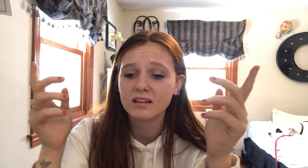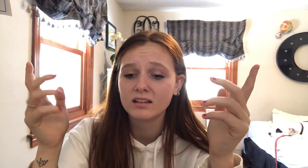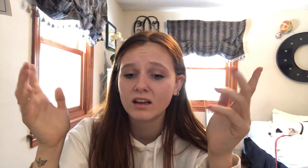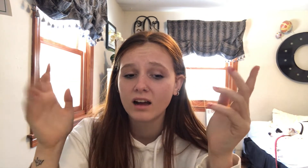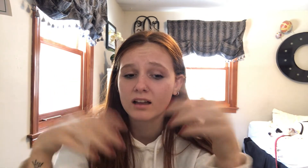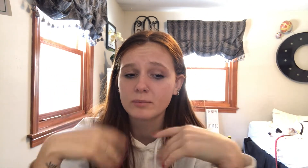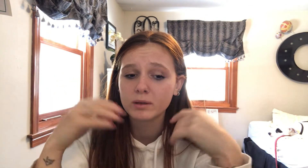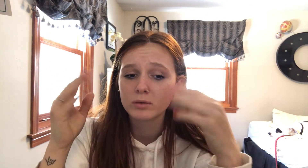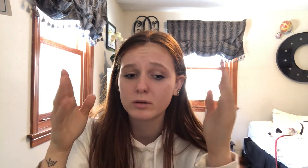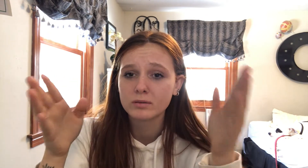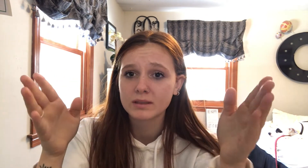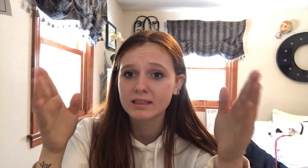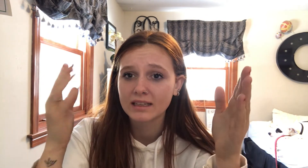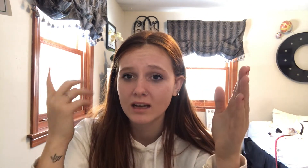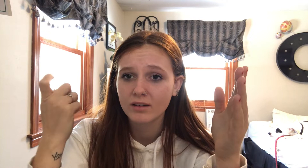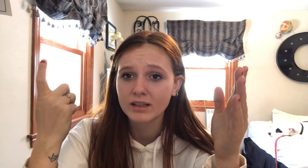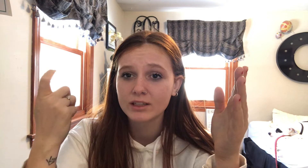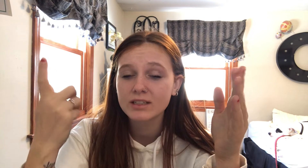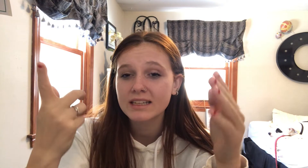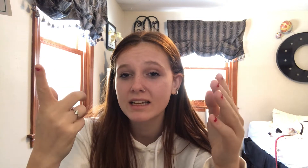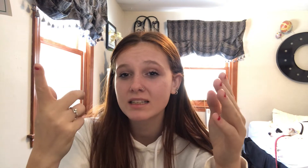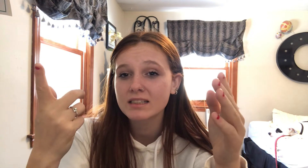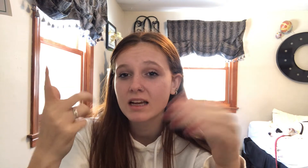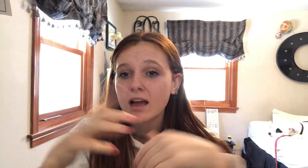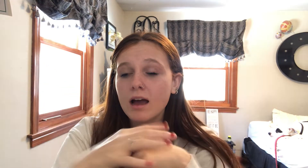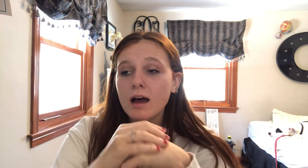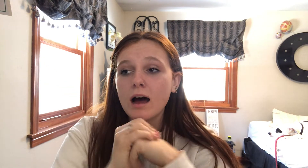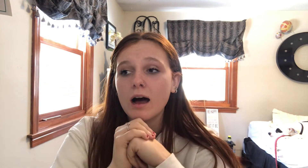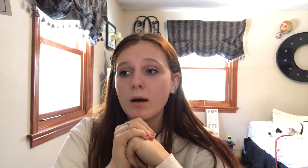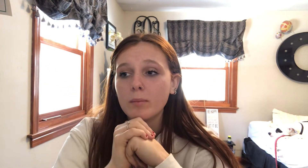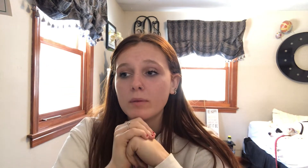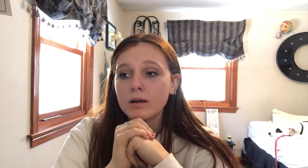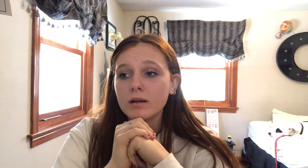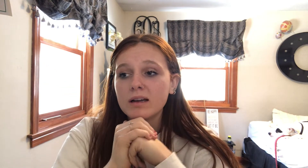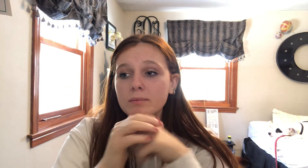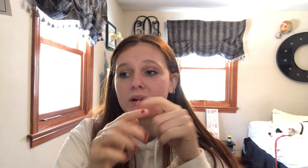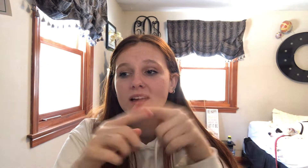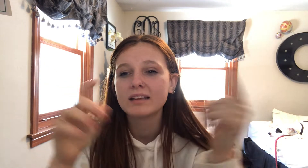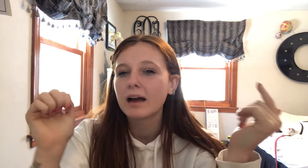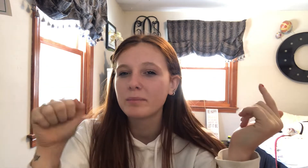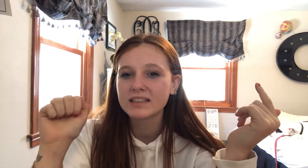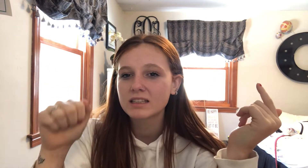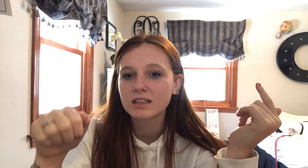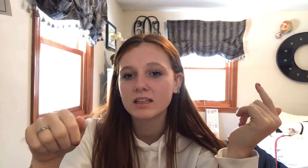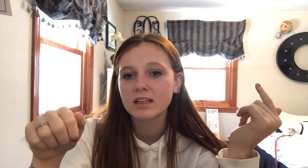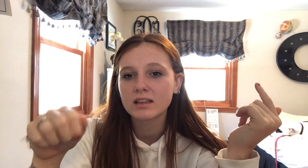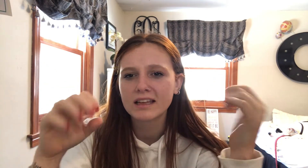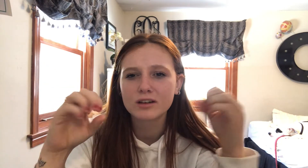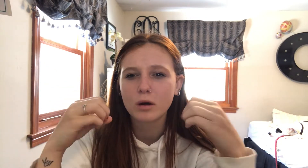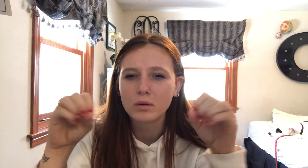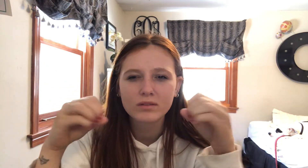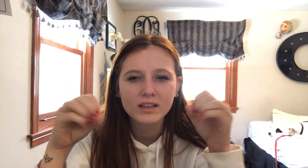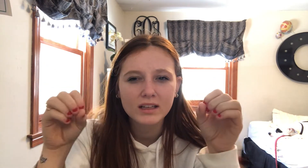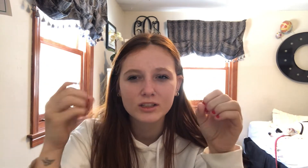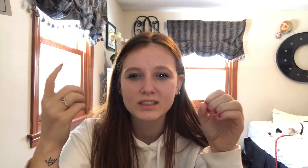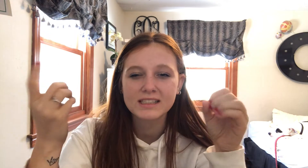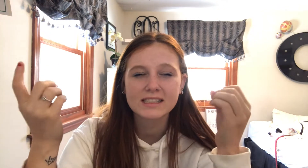a lot of people just like not really understand. Um, but yeah, basically like no one really understands